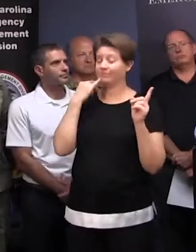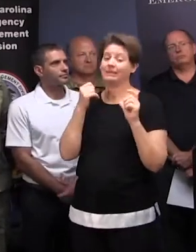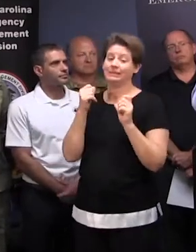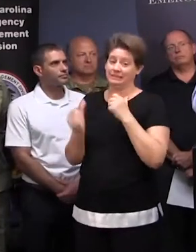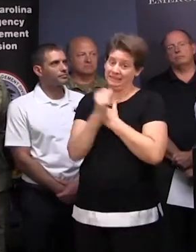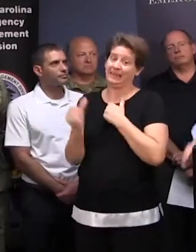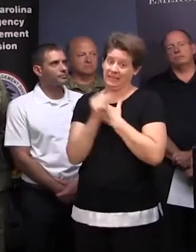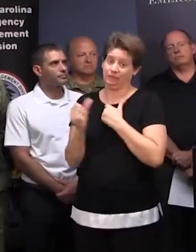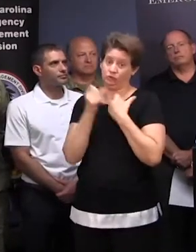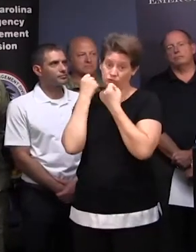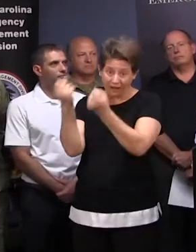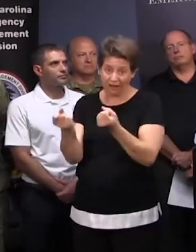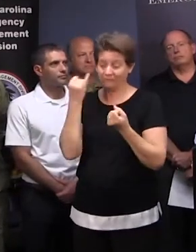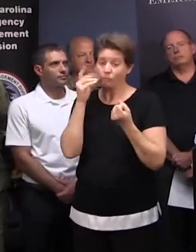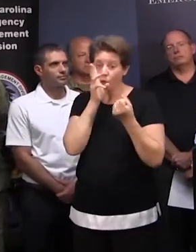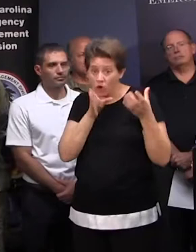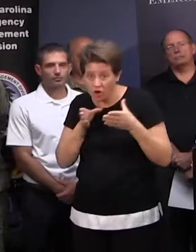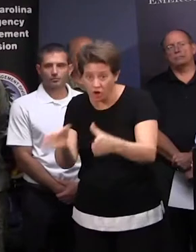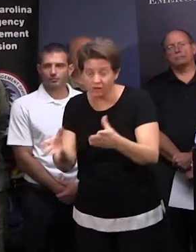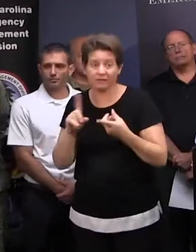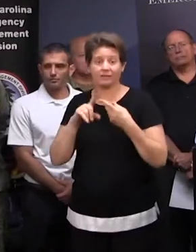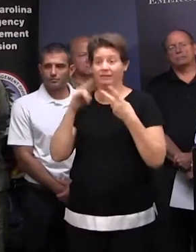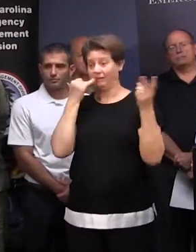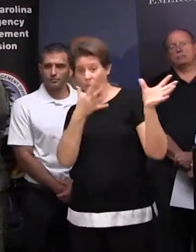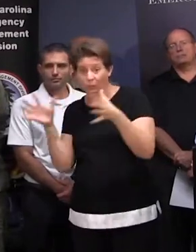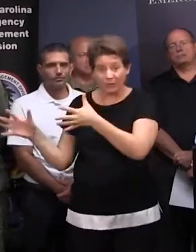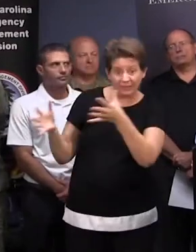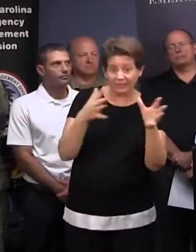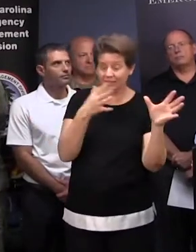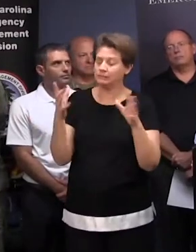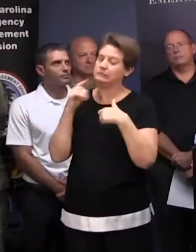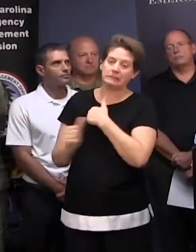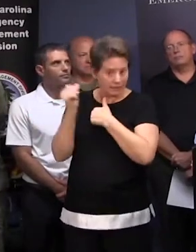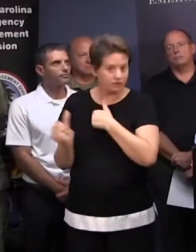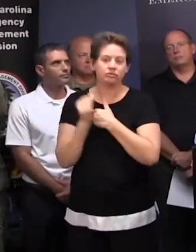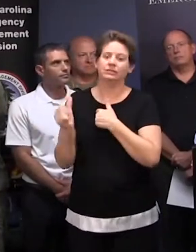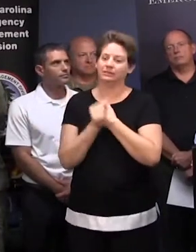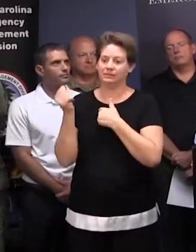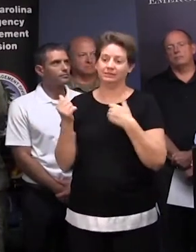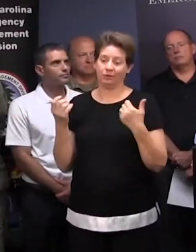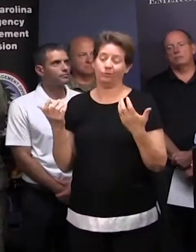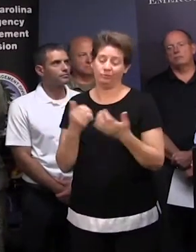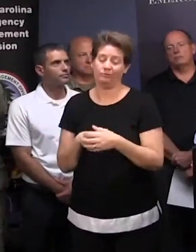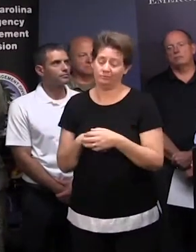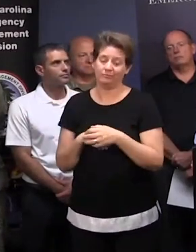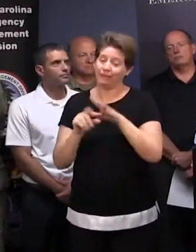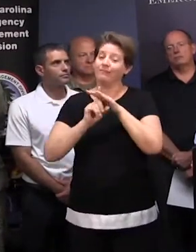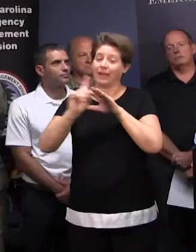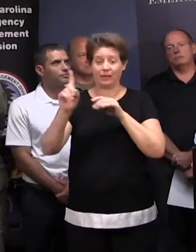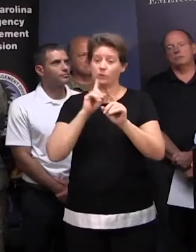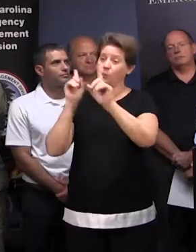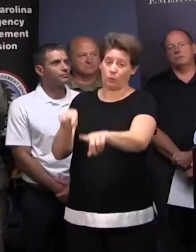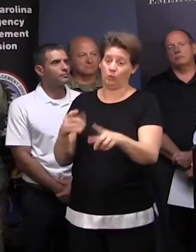drive. If there's water in the streets, it's dangerous. If the wind is blowing, it's dangerous. So the evacuation